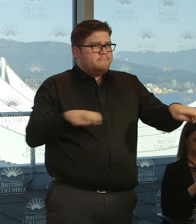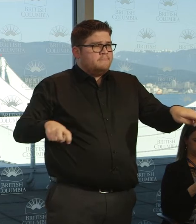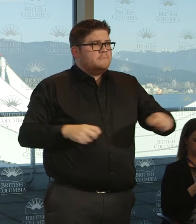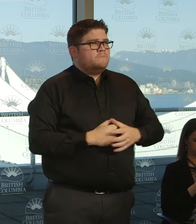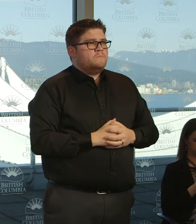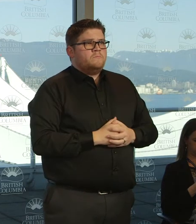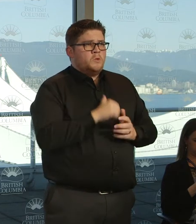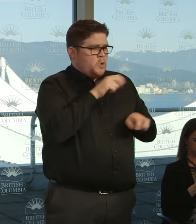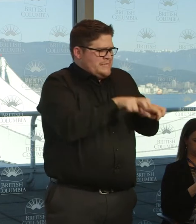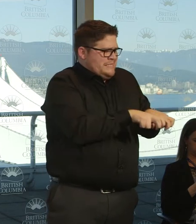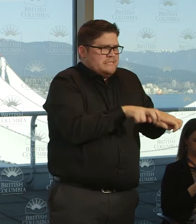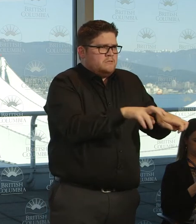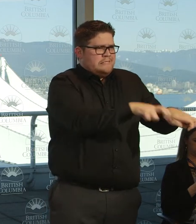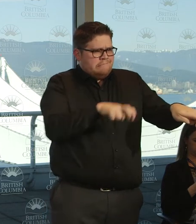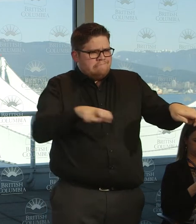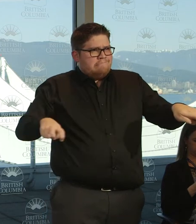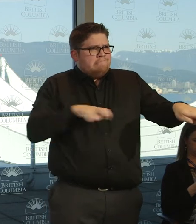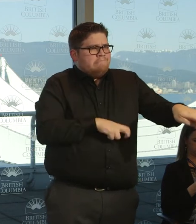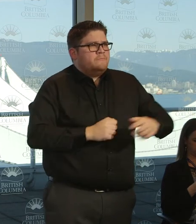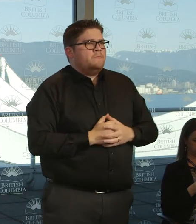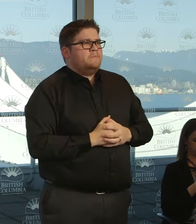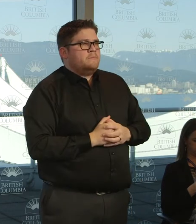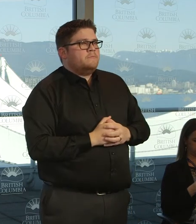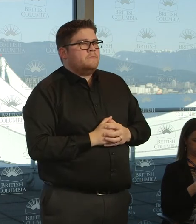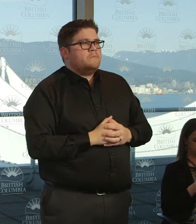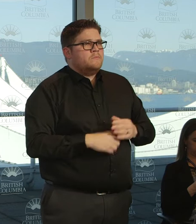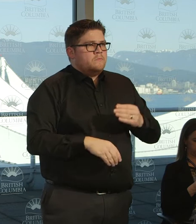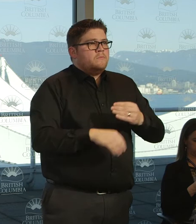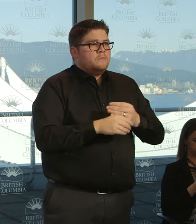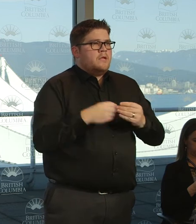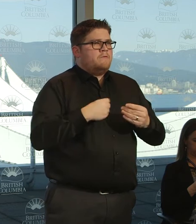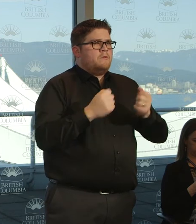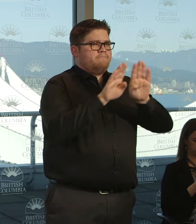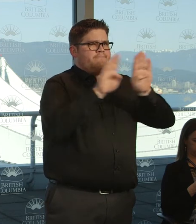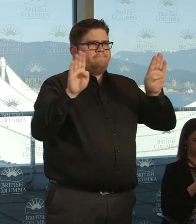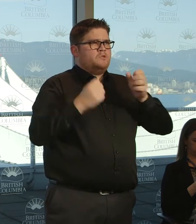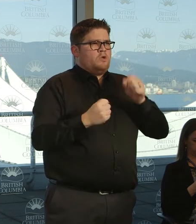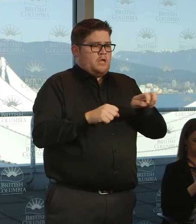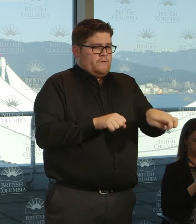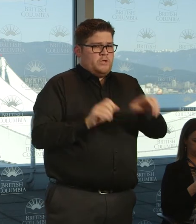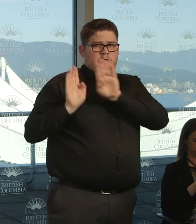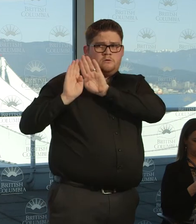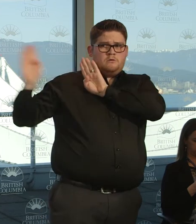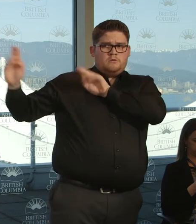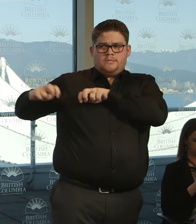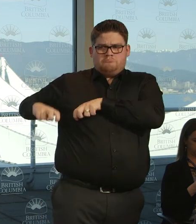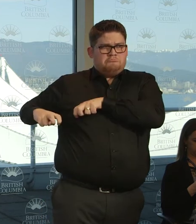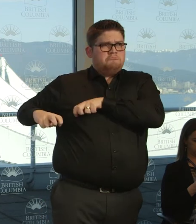barriers in place for employees like bus drivers. Many of the buses now have some barriers so that people aren't